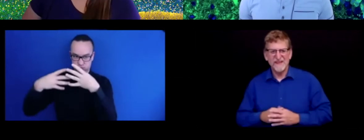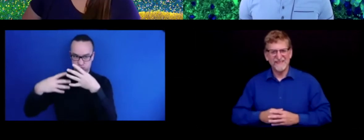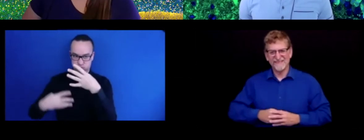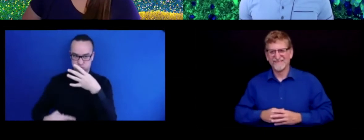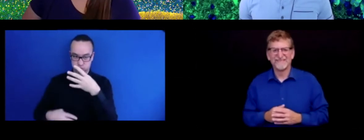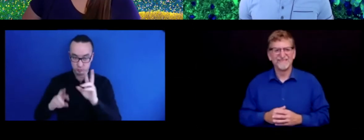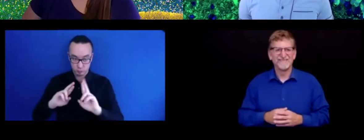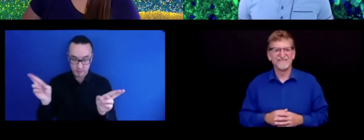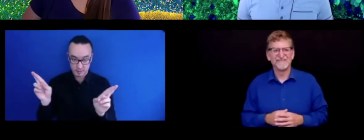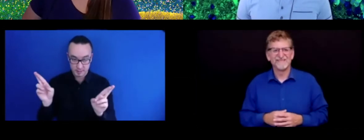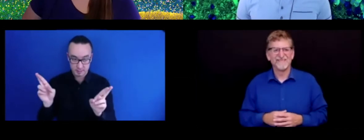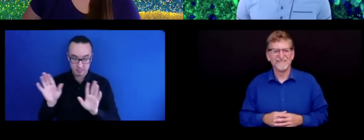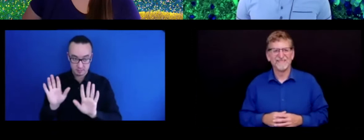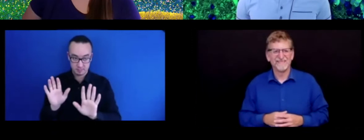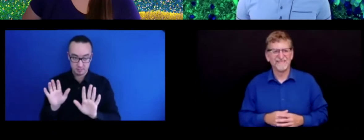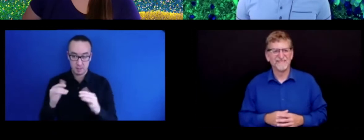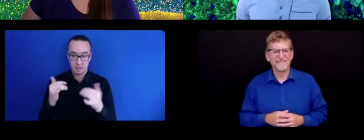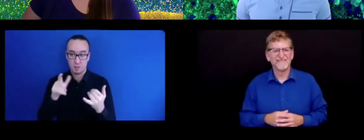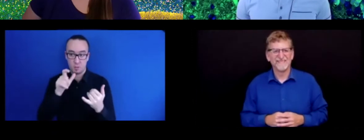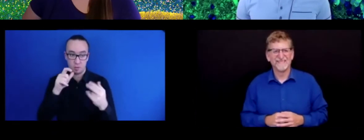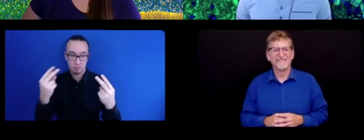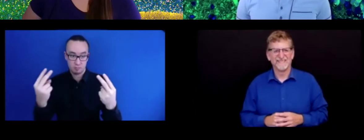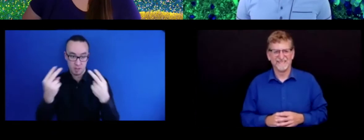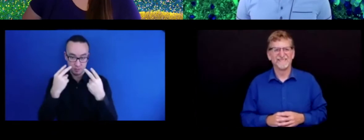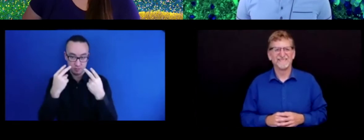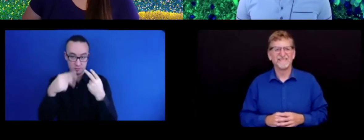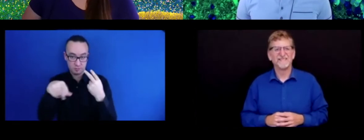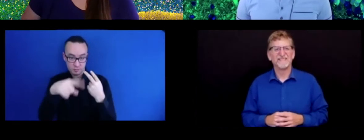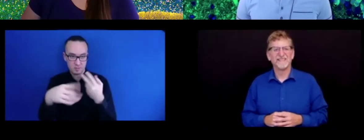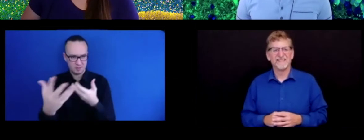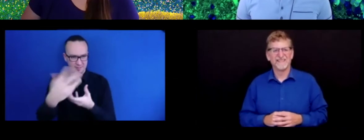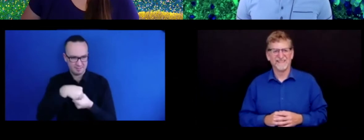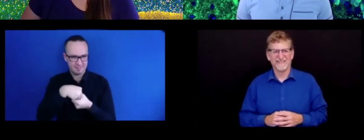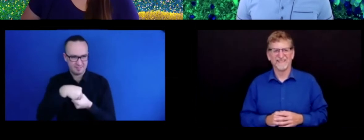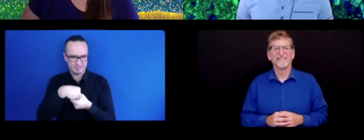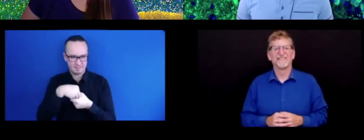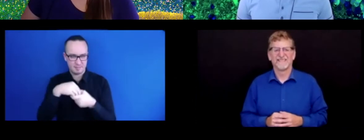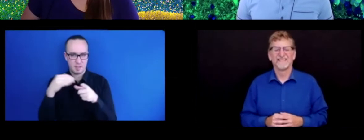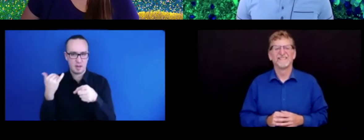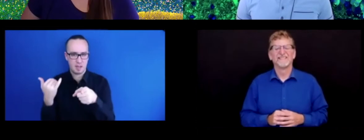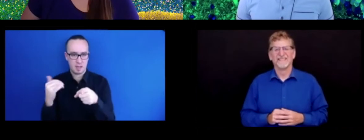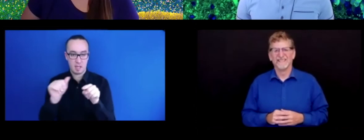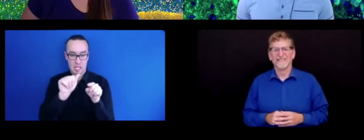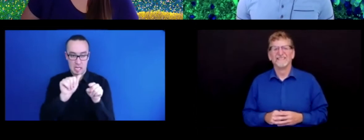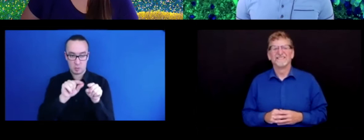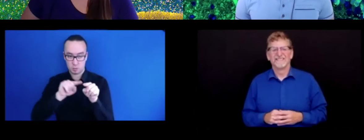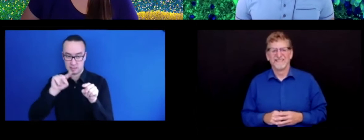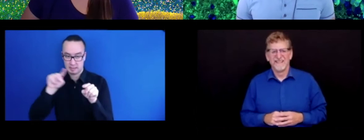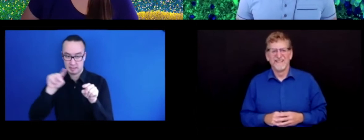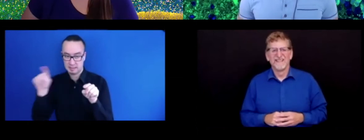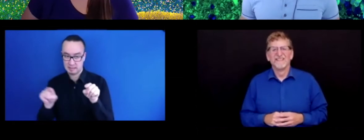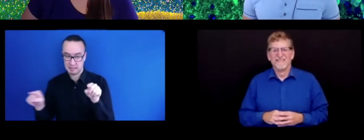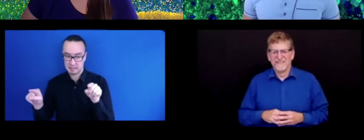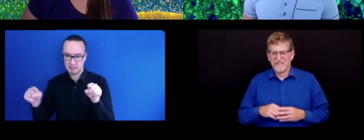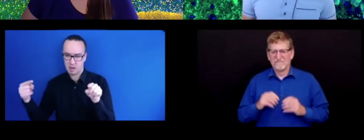right. You ready? We're going to have you and everyone watching along at home say the alphabet backwards. Take a little break from these words.